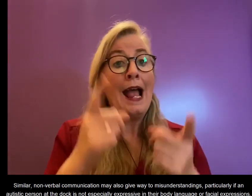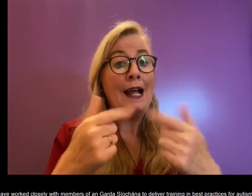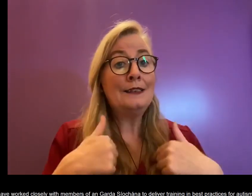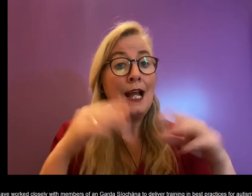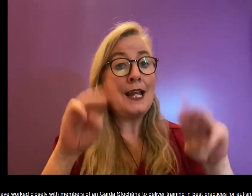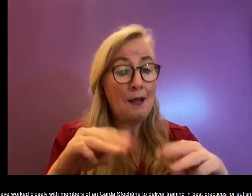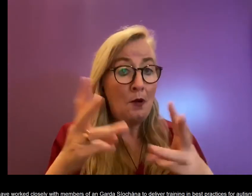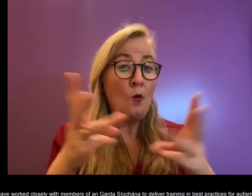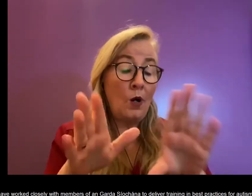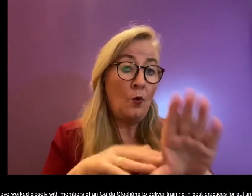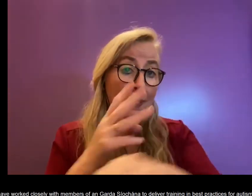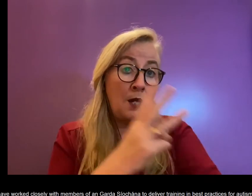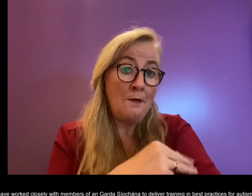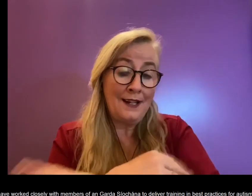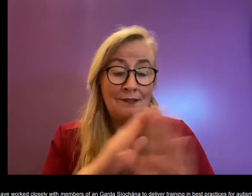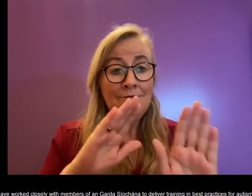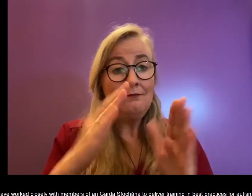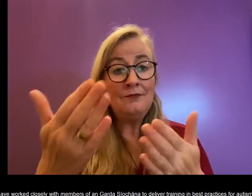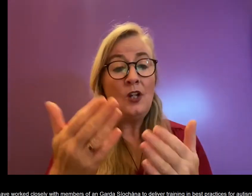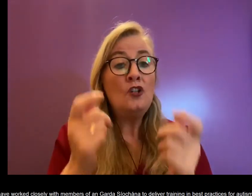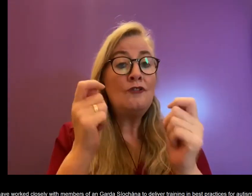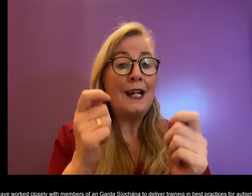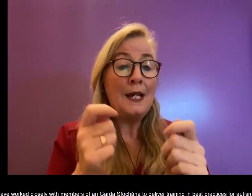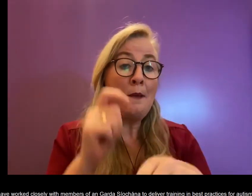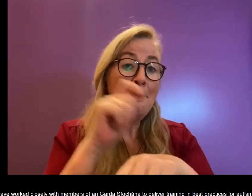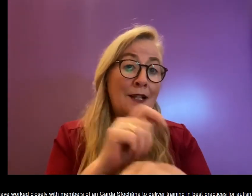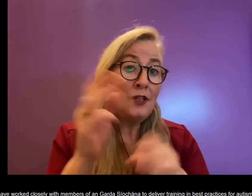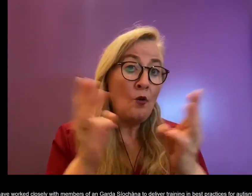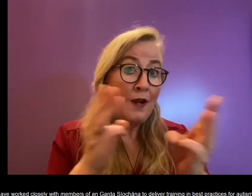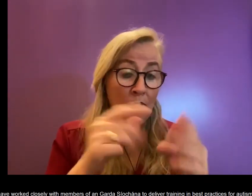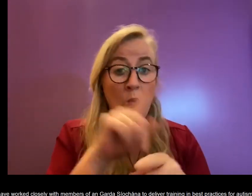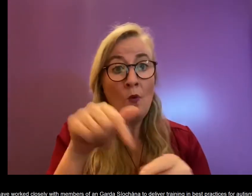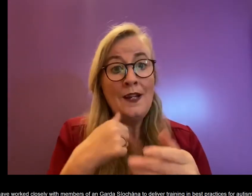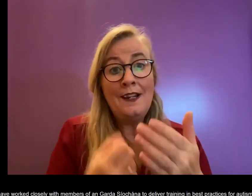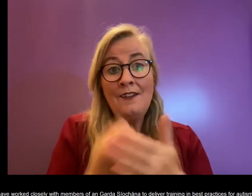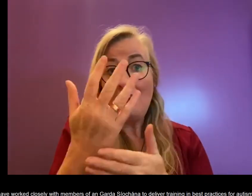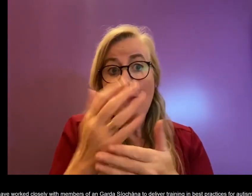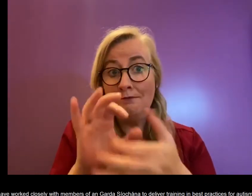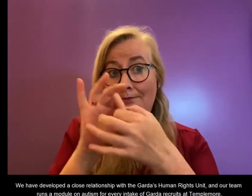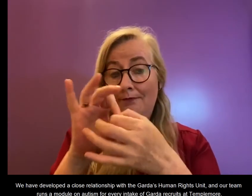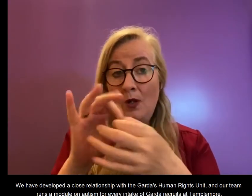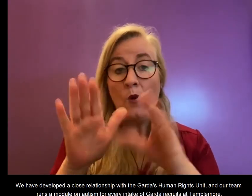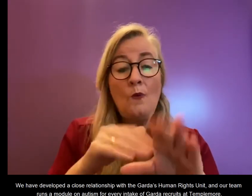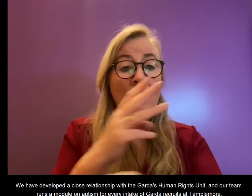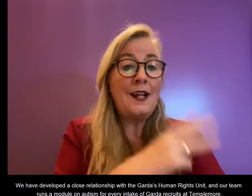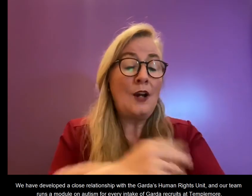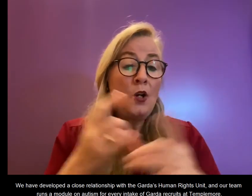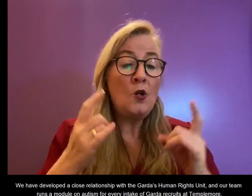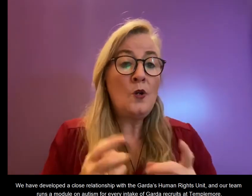As I am, work closely with members of Angarda Shiaqana to deliver training and best practices for autism engagement. We have developed a close relationship with the